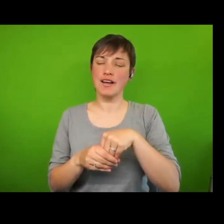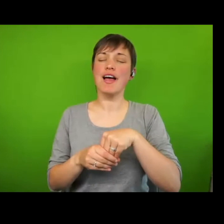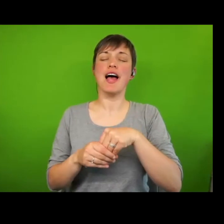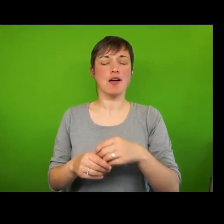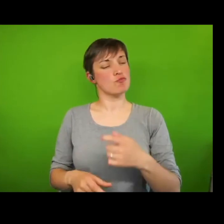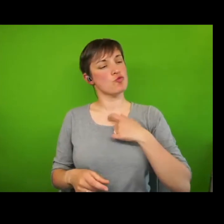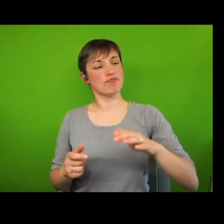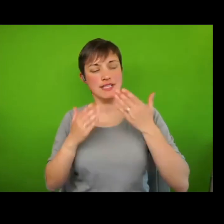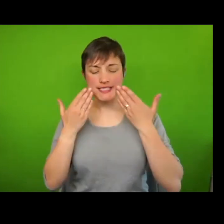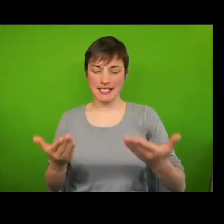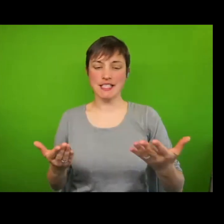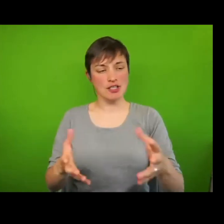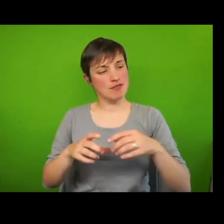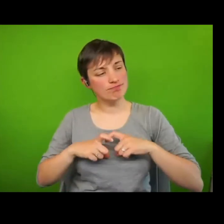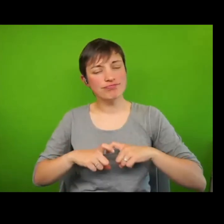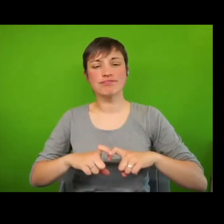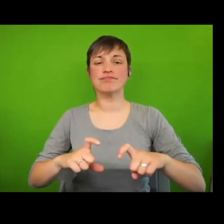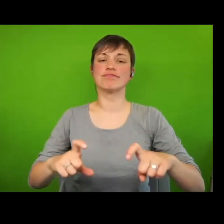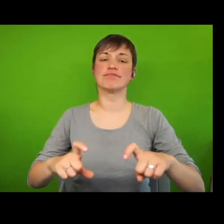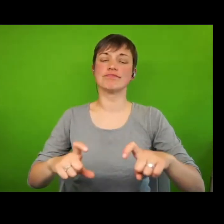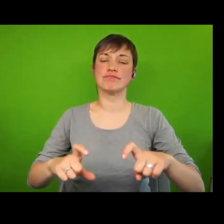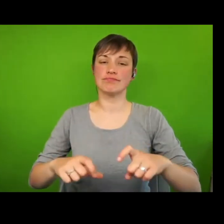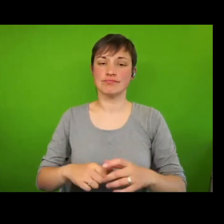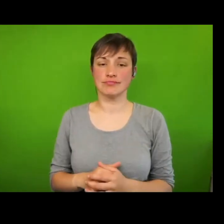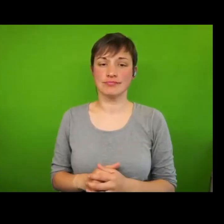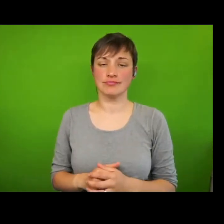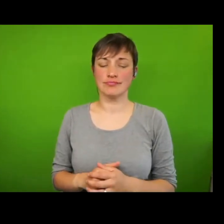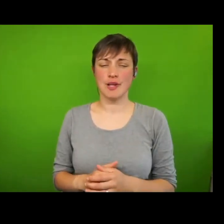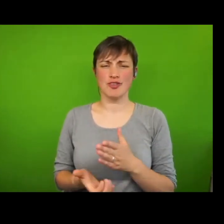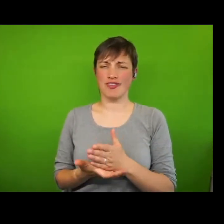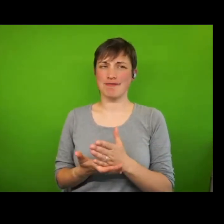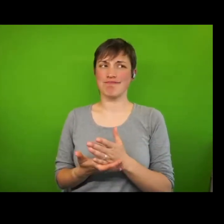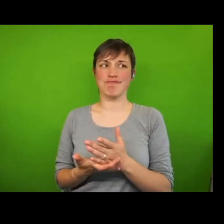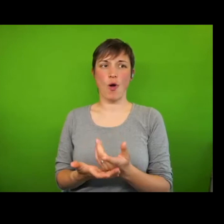In other words, it implicitly endorsed a human rights standard.